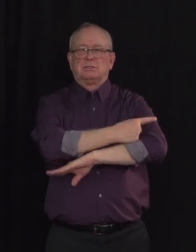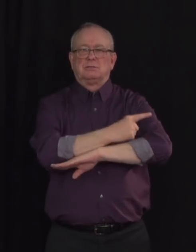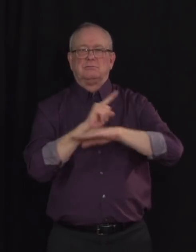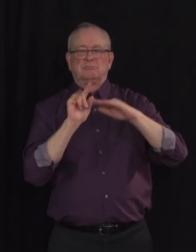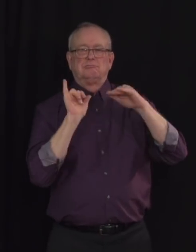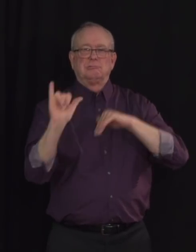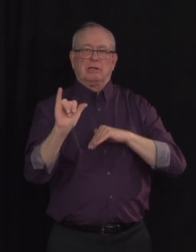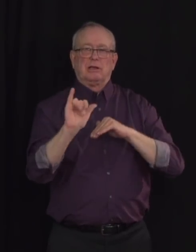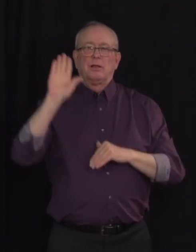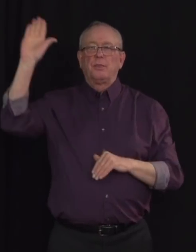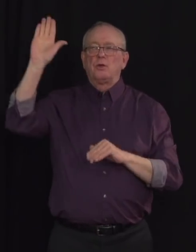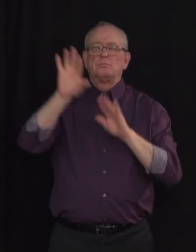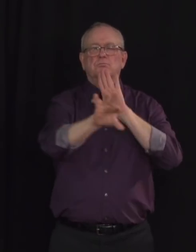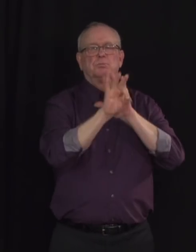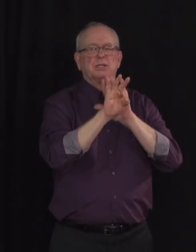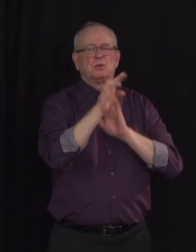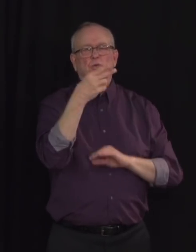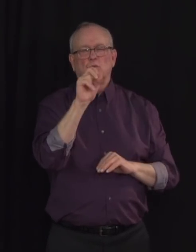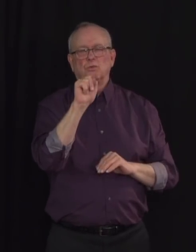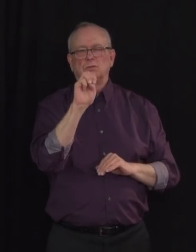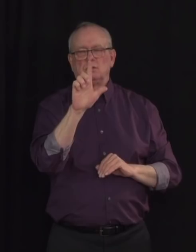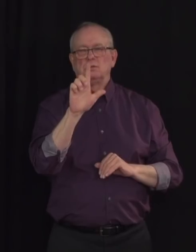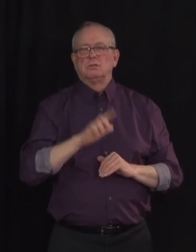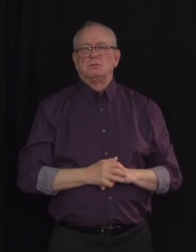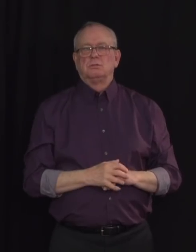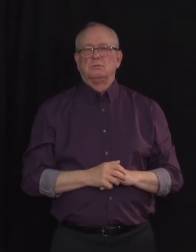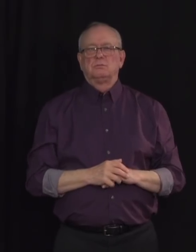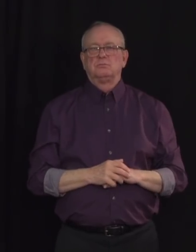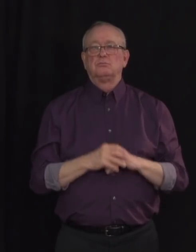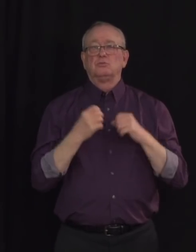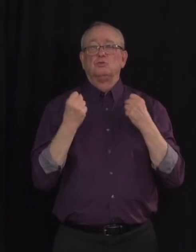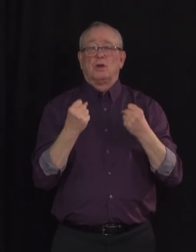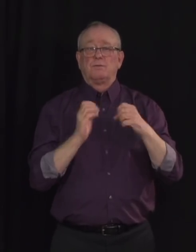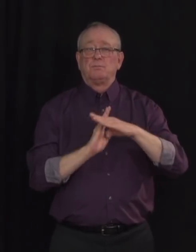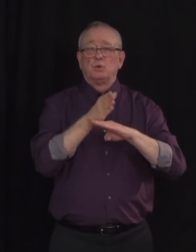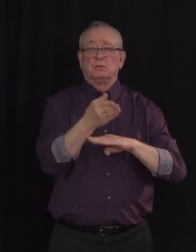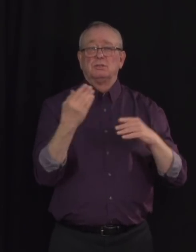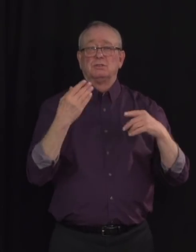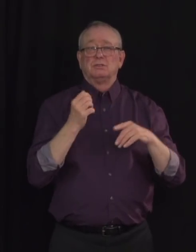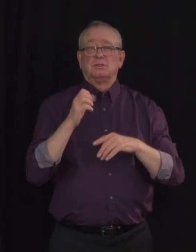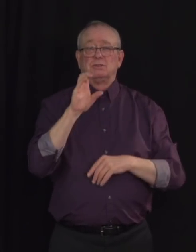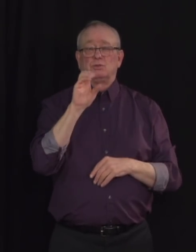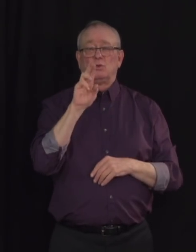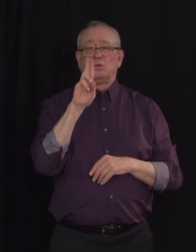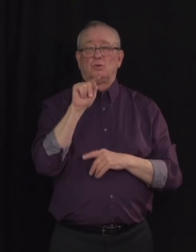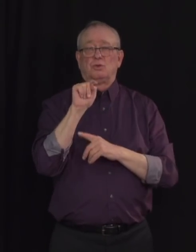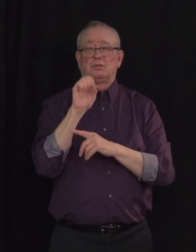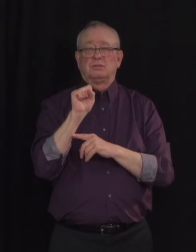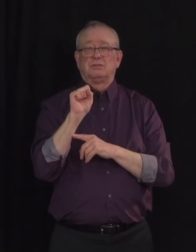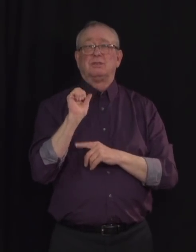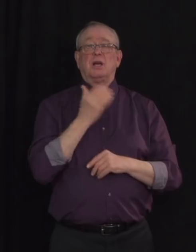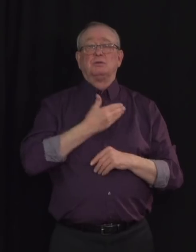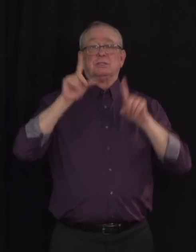The border pilot will continue at the Coutts border entry until a decision is made by the federal government on whether additional restrictions